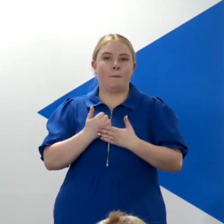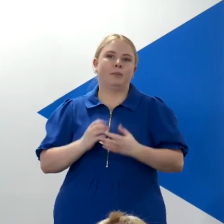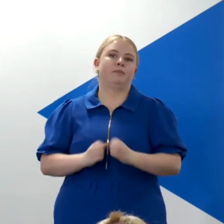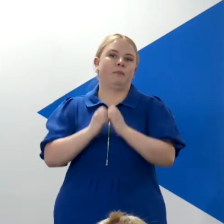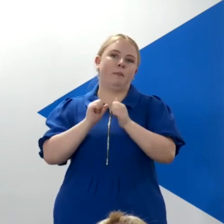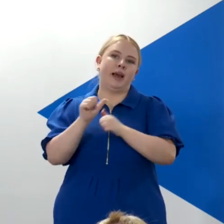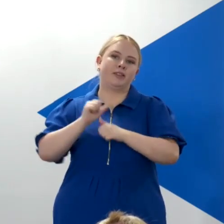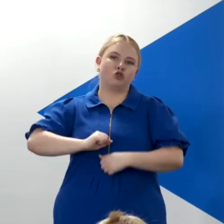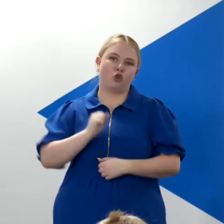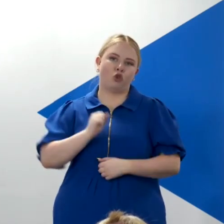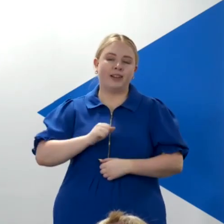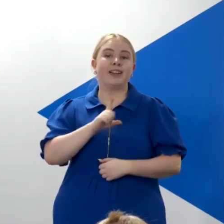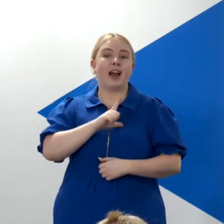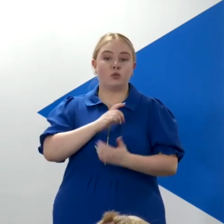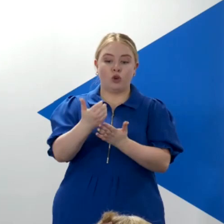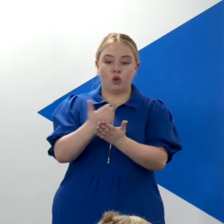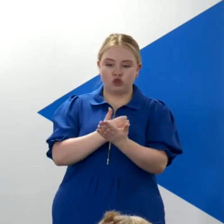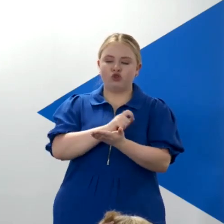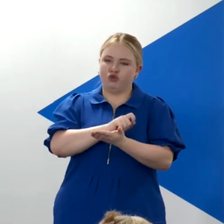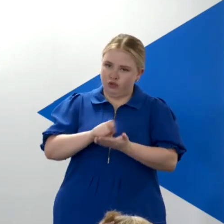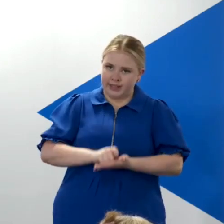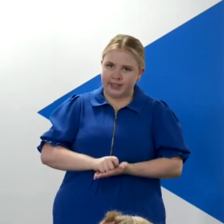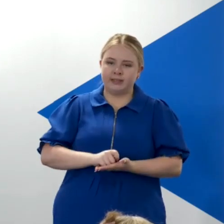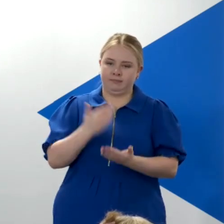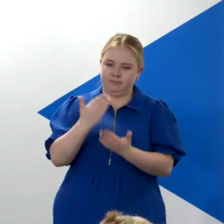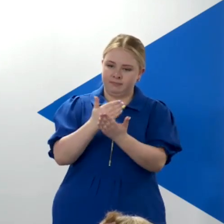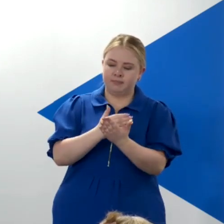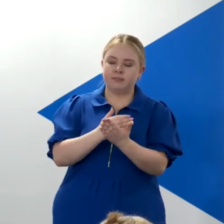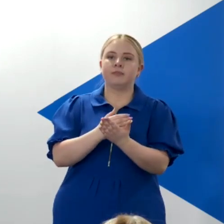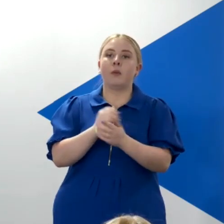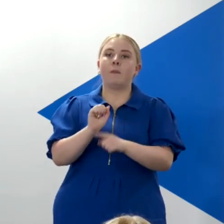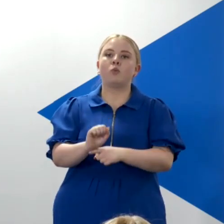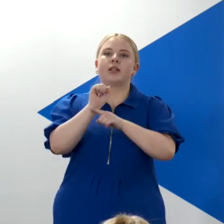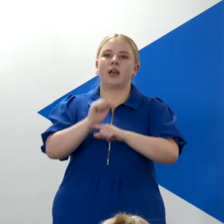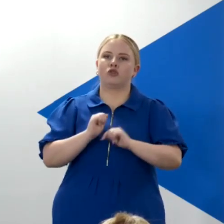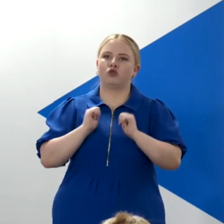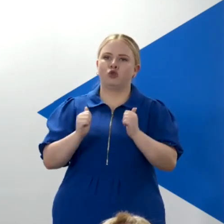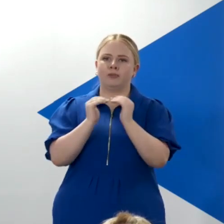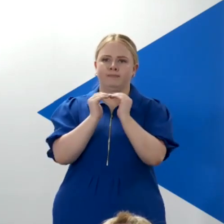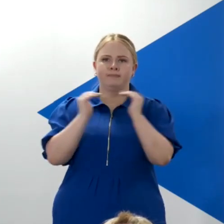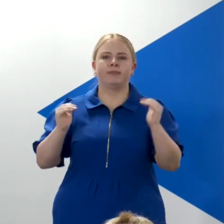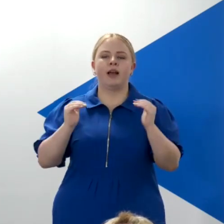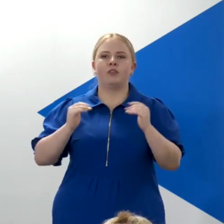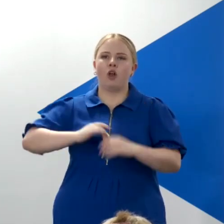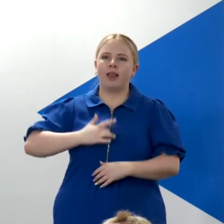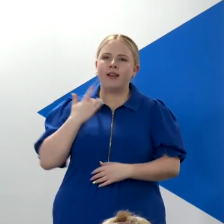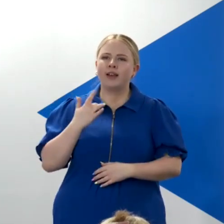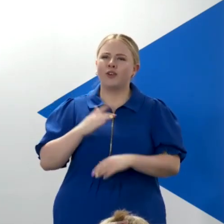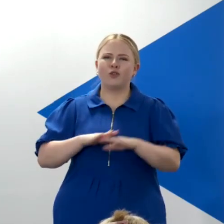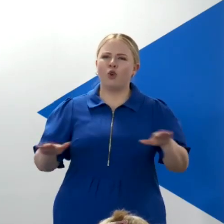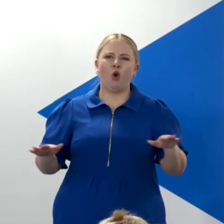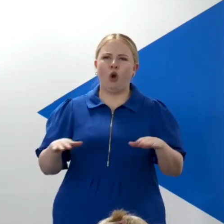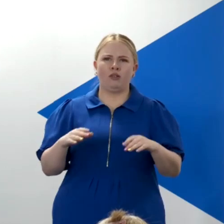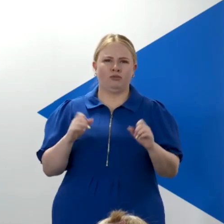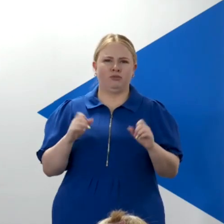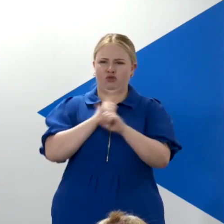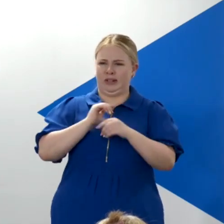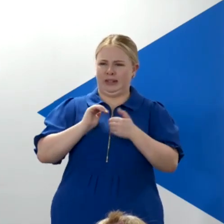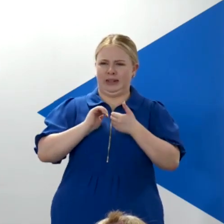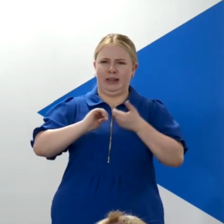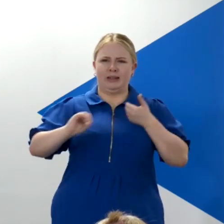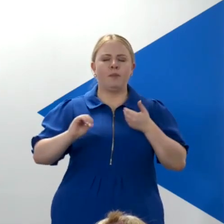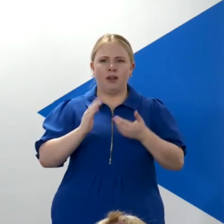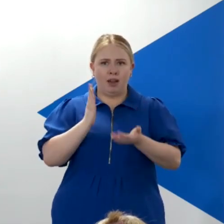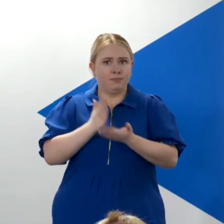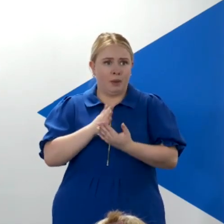constitution that protects, for example, an adequate standard of living, it's not abstract, I think is fundamental to people's lives right